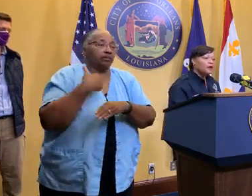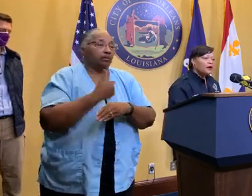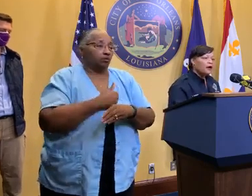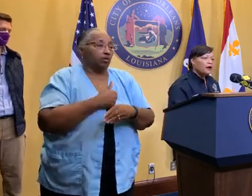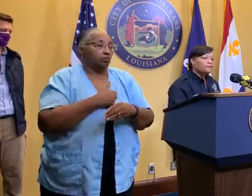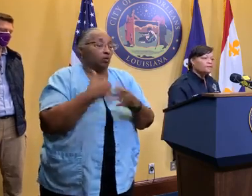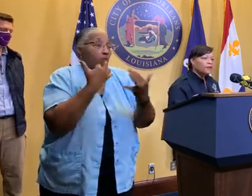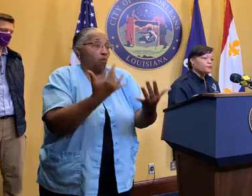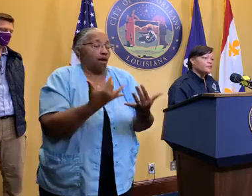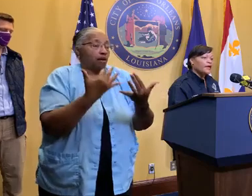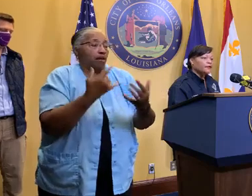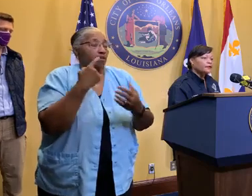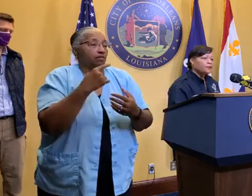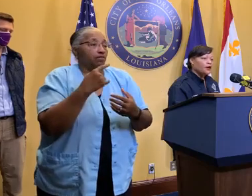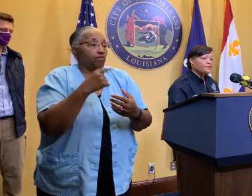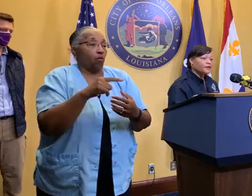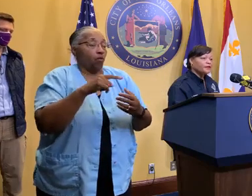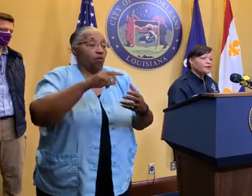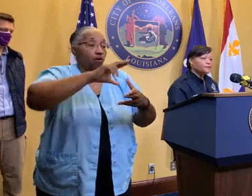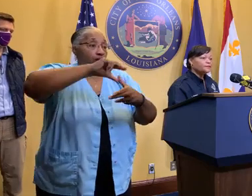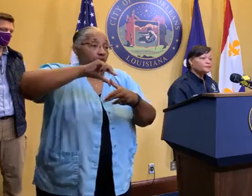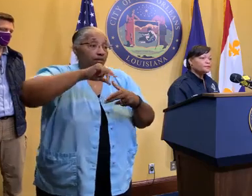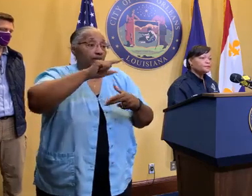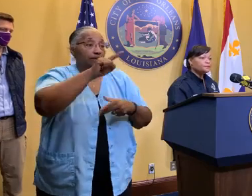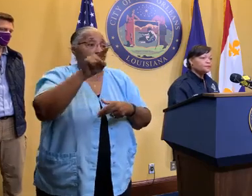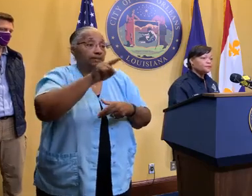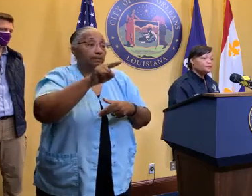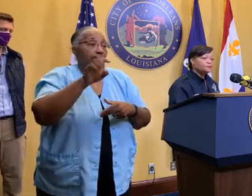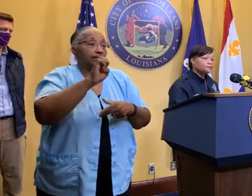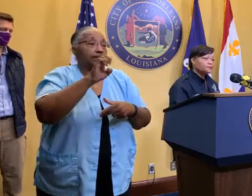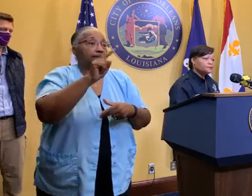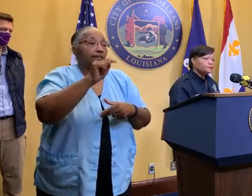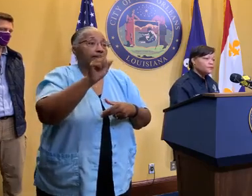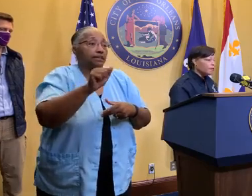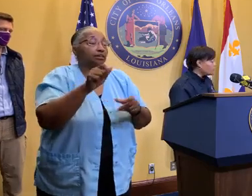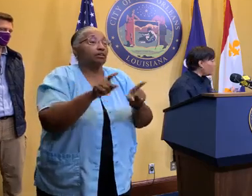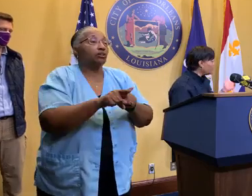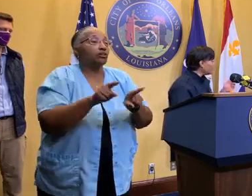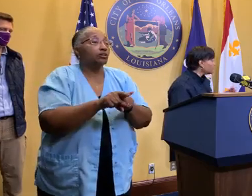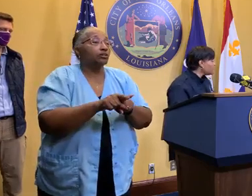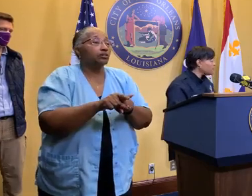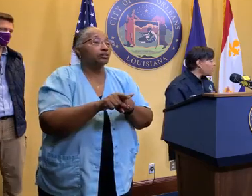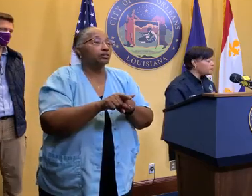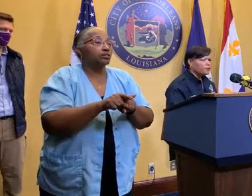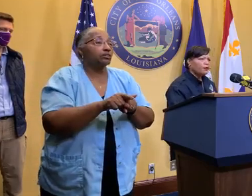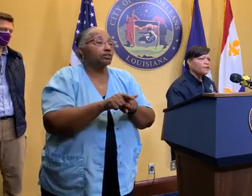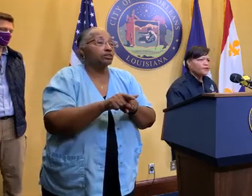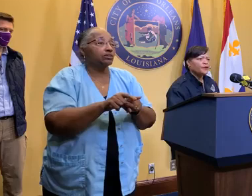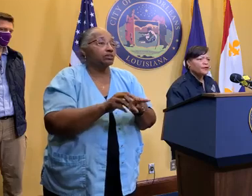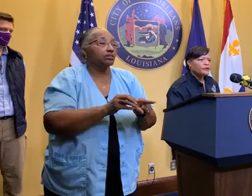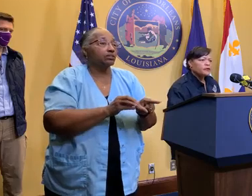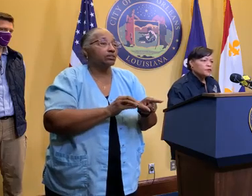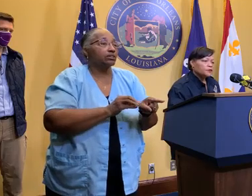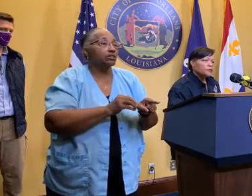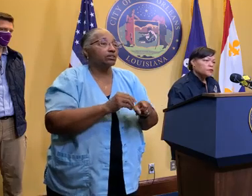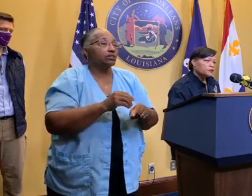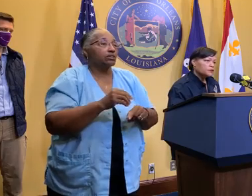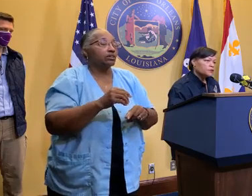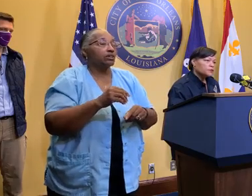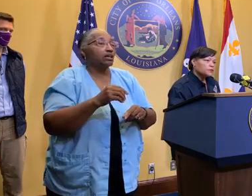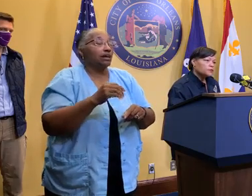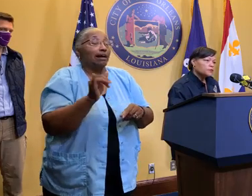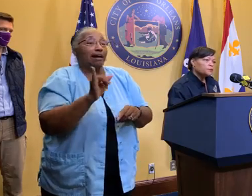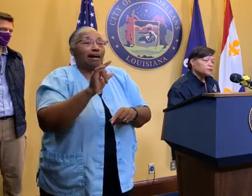out ZAIDA, quite frankly. And if I may follow up, it just seems, Anna. What do you think you're going to add as well? This is just as a